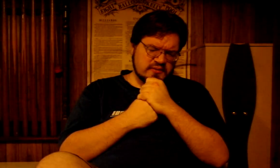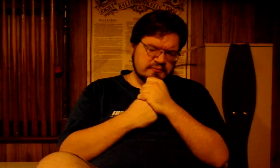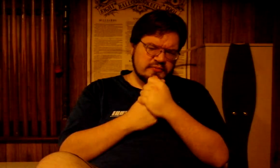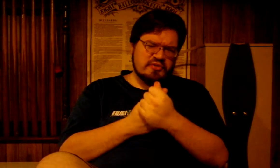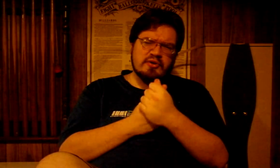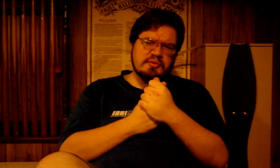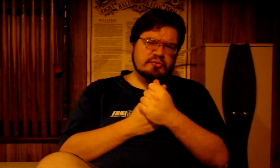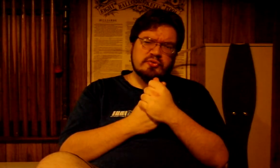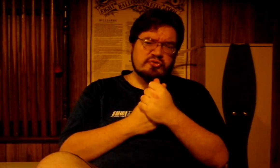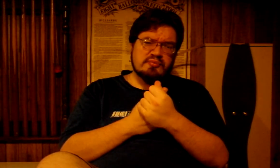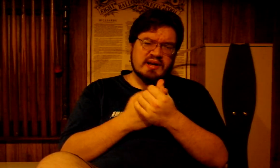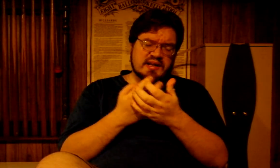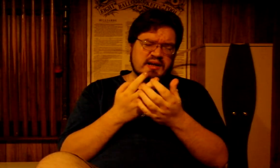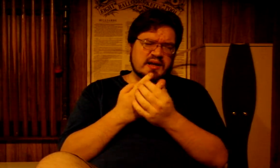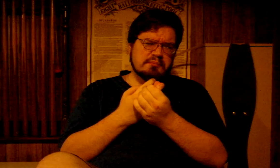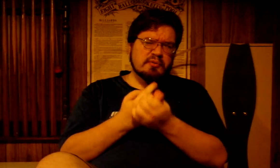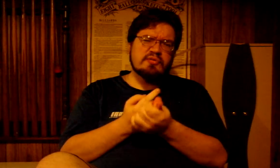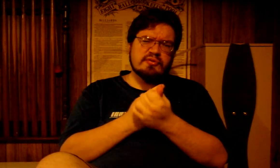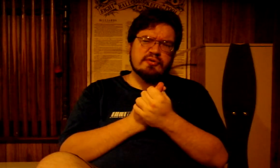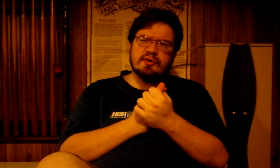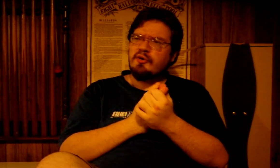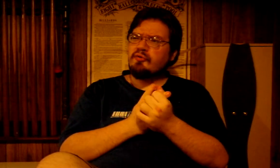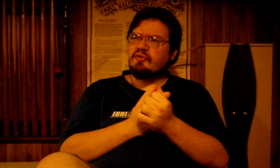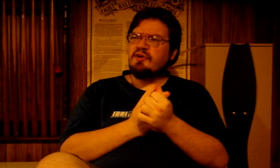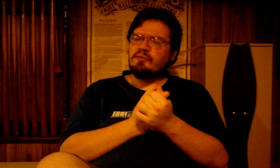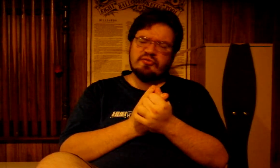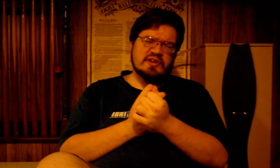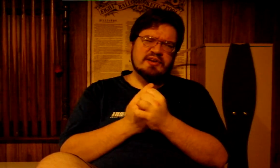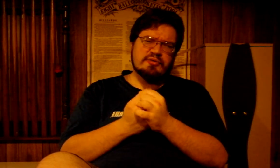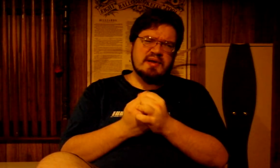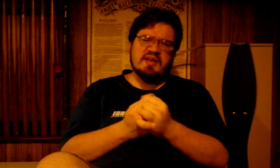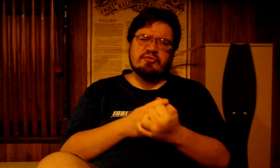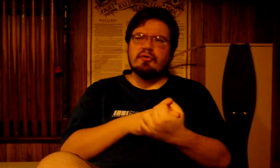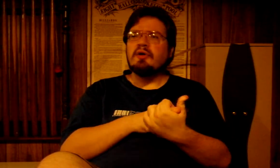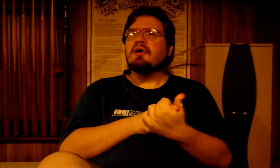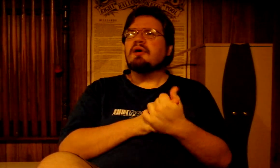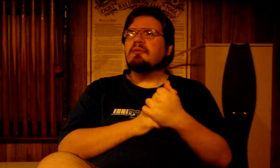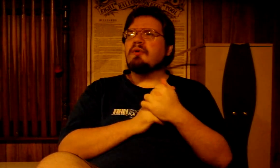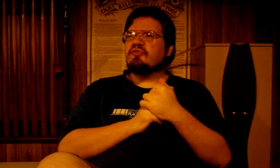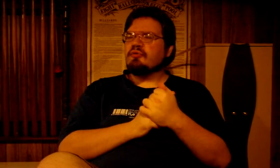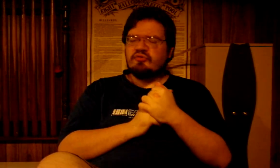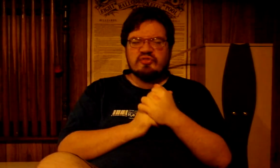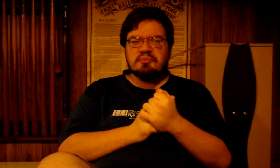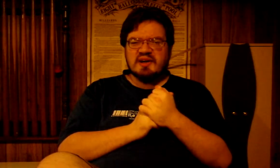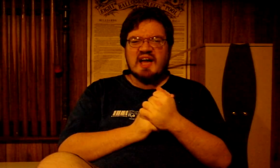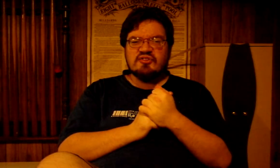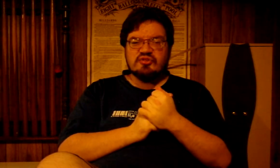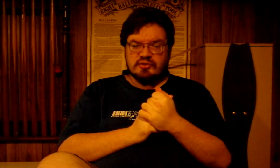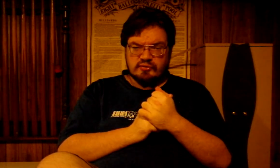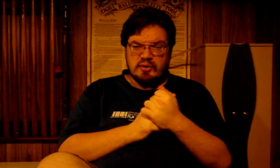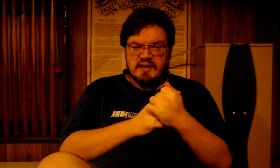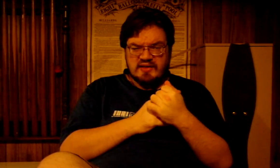therapist wants your money. A boyfriend or a girlfriend wants to get in your pants or wants a reciprocation of romance.